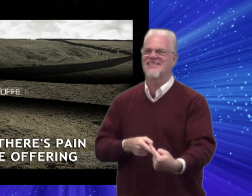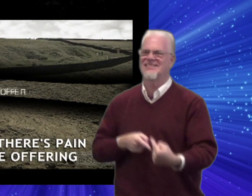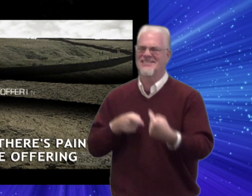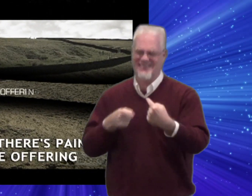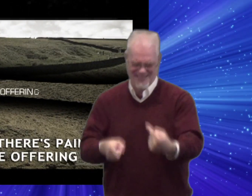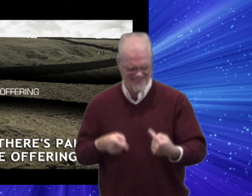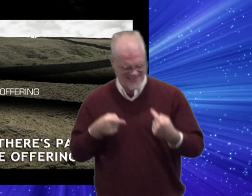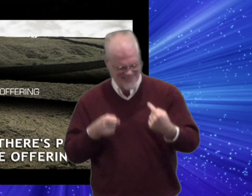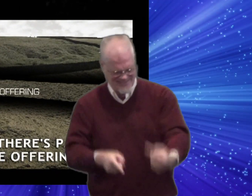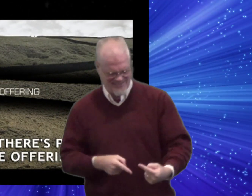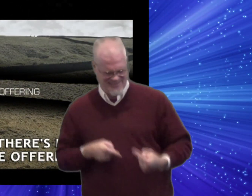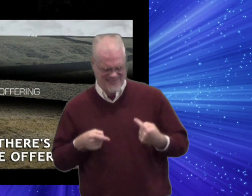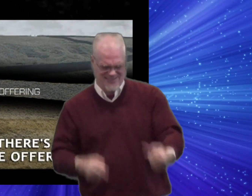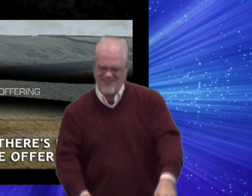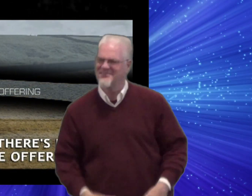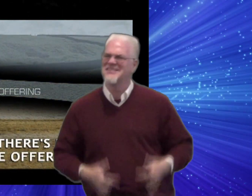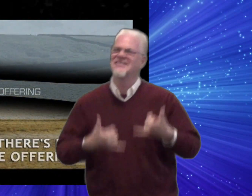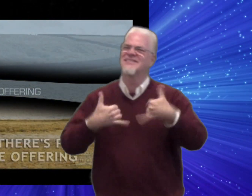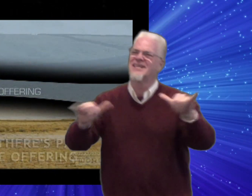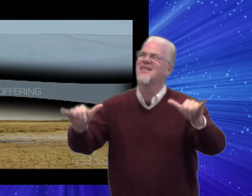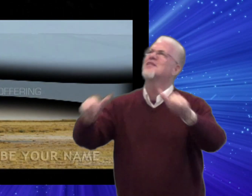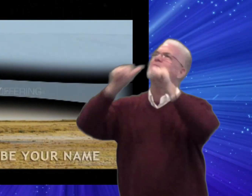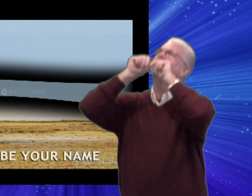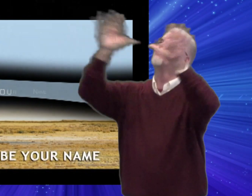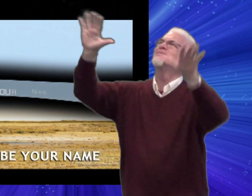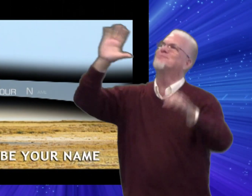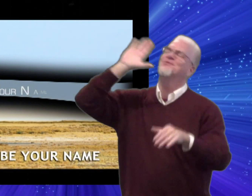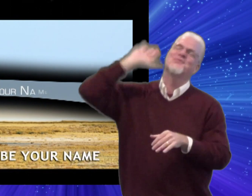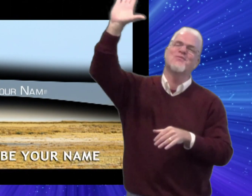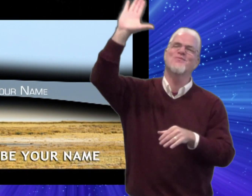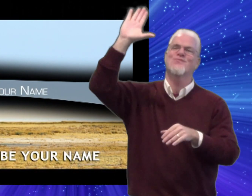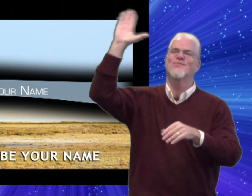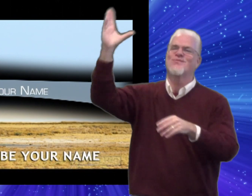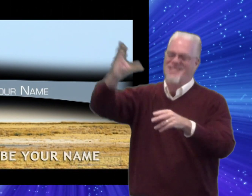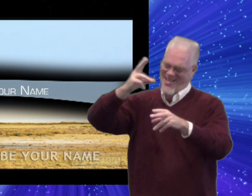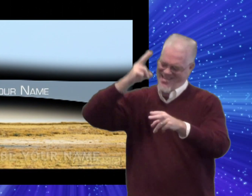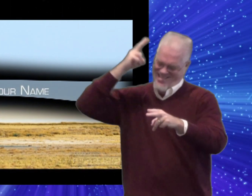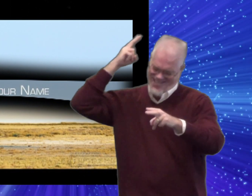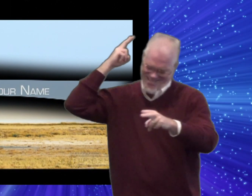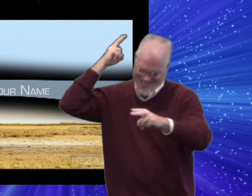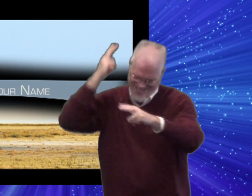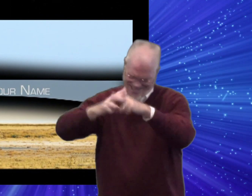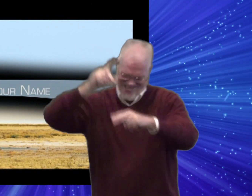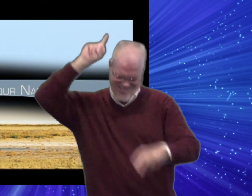pain in the offering Blessed be your name